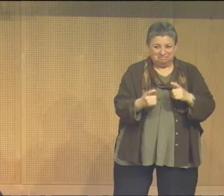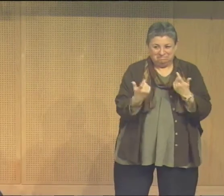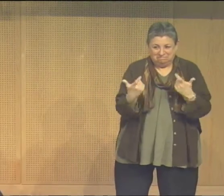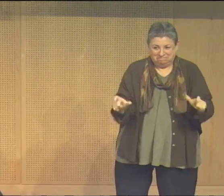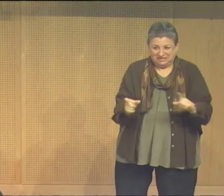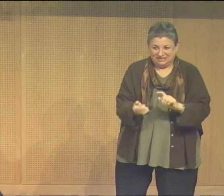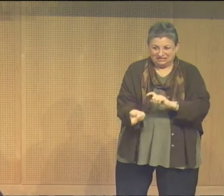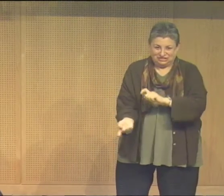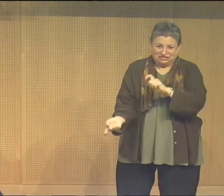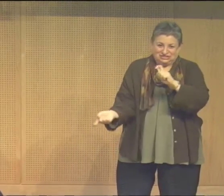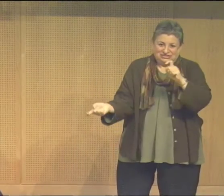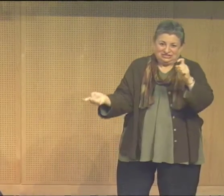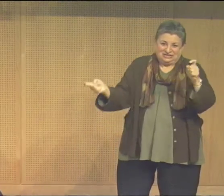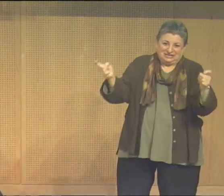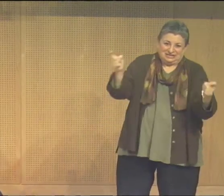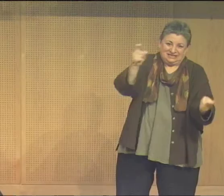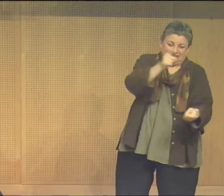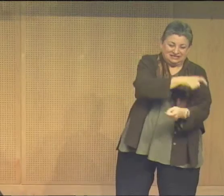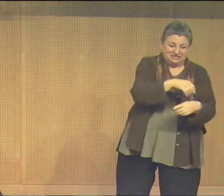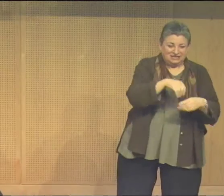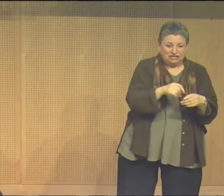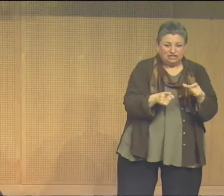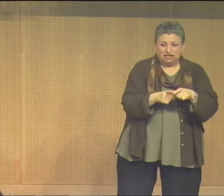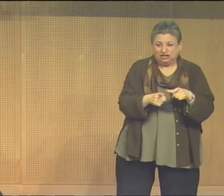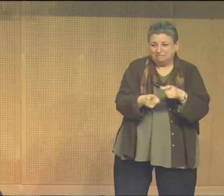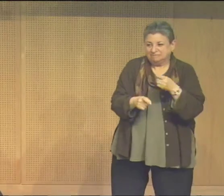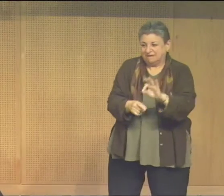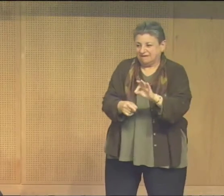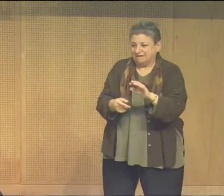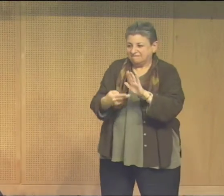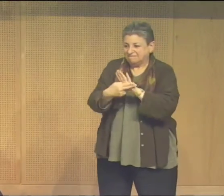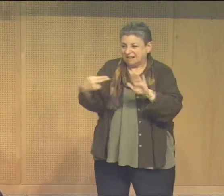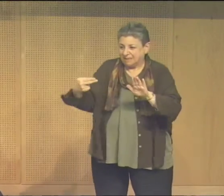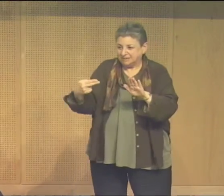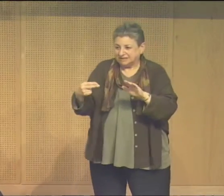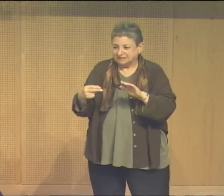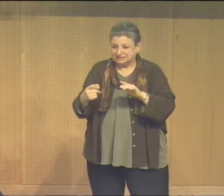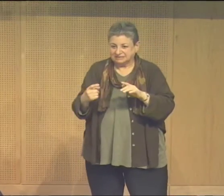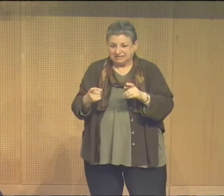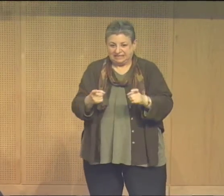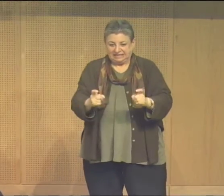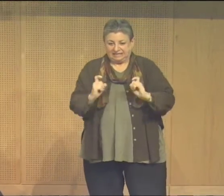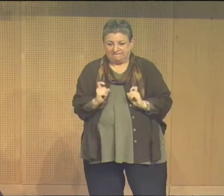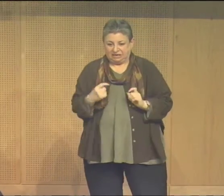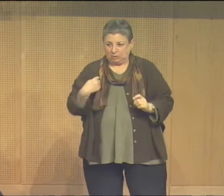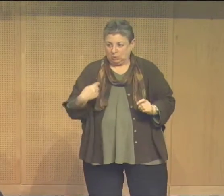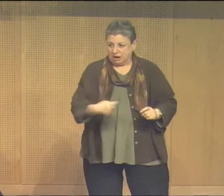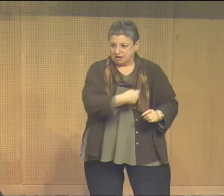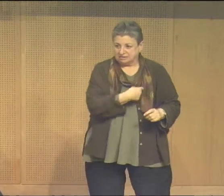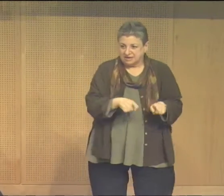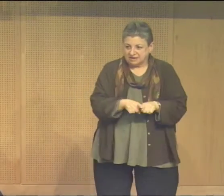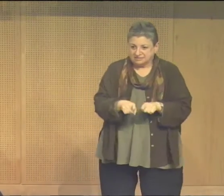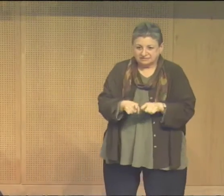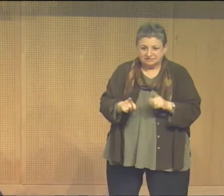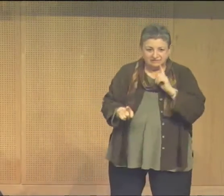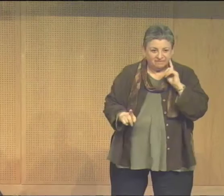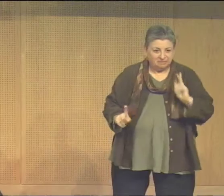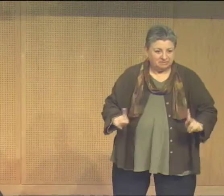to this but what I'm trying to say here is there's been a big change in the terminology in the labels given to us deaf